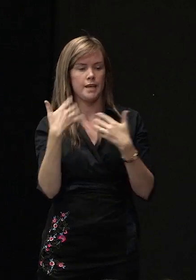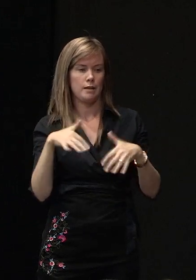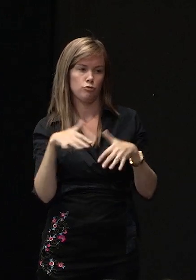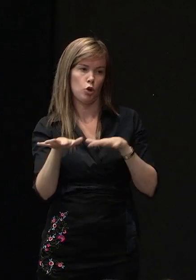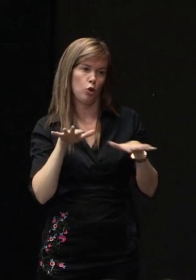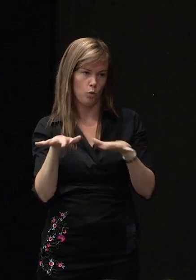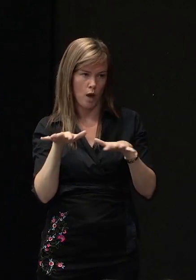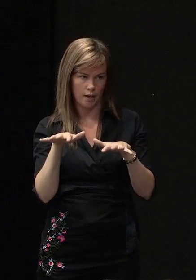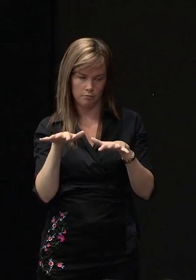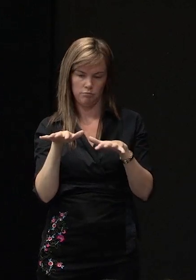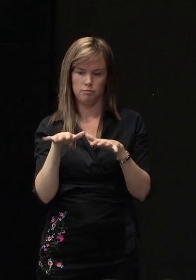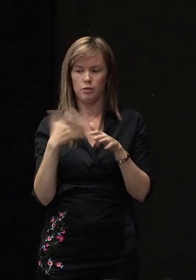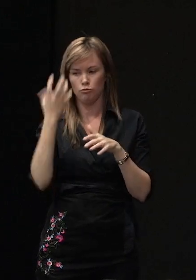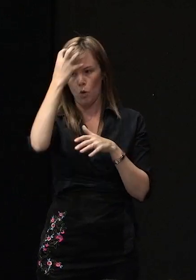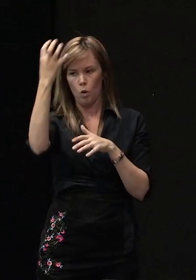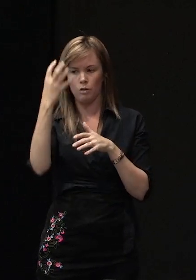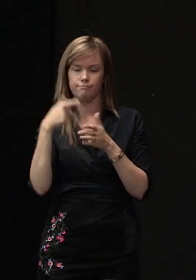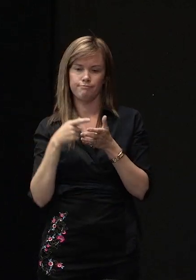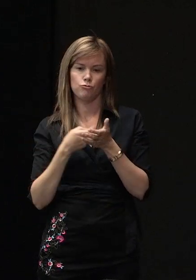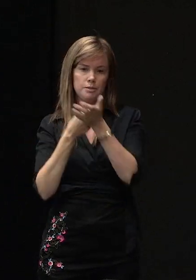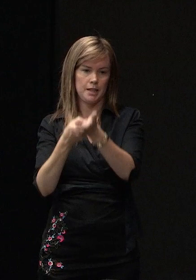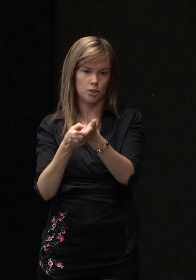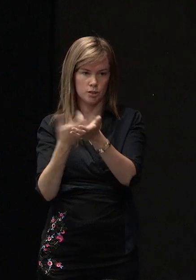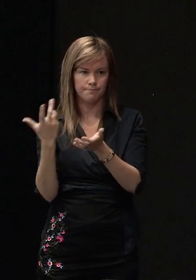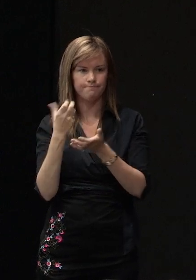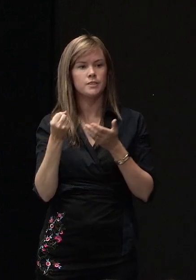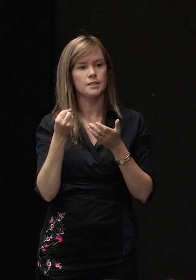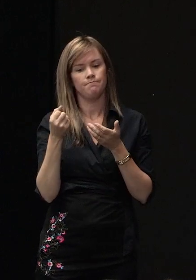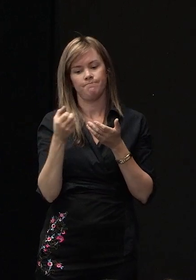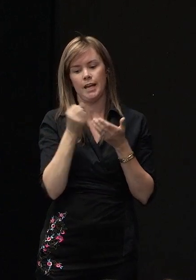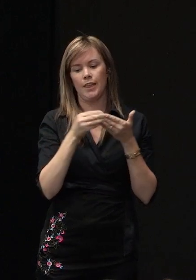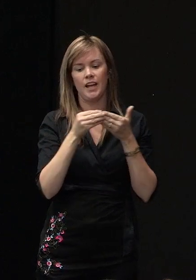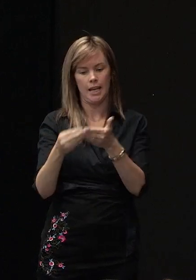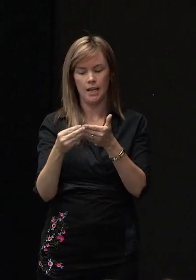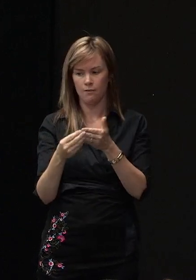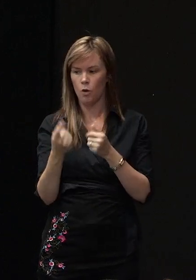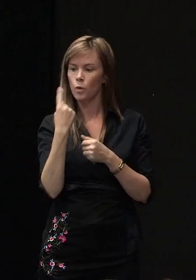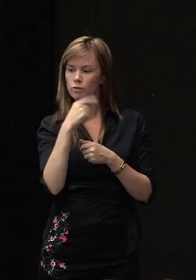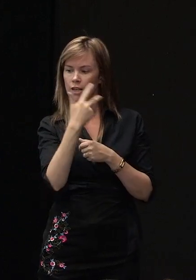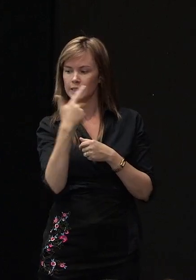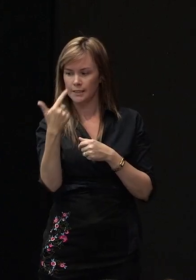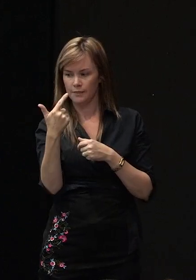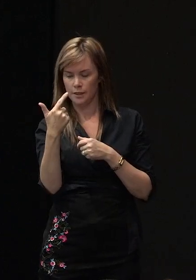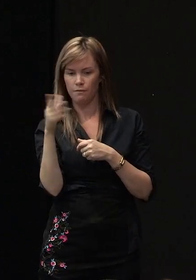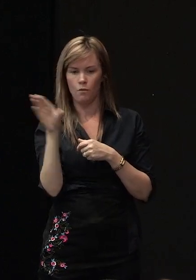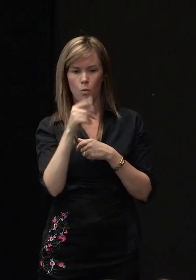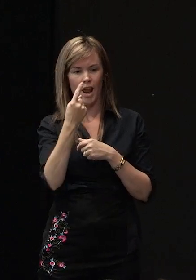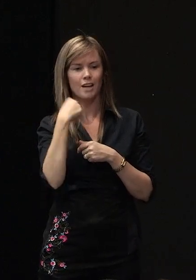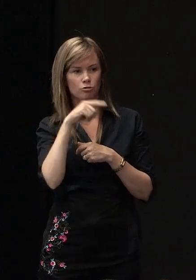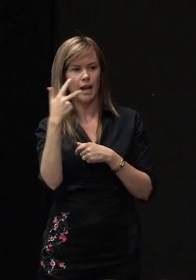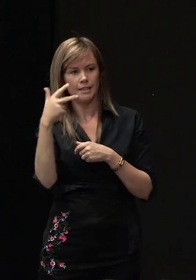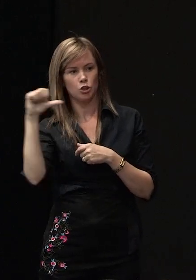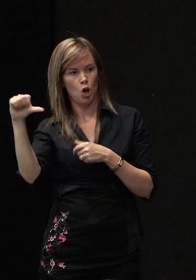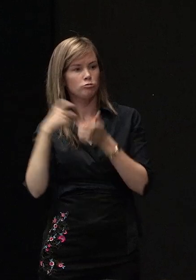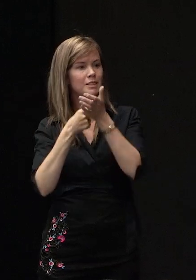It has the lead on 177 of the 189 recommendations in